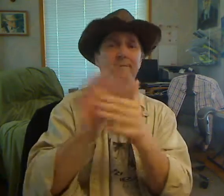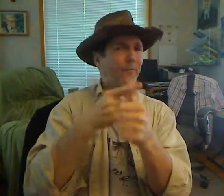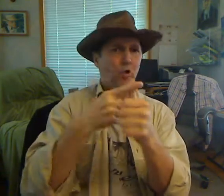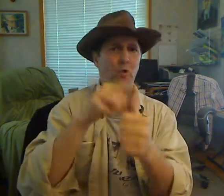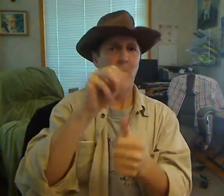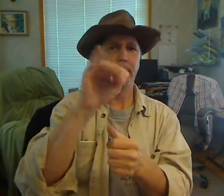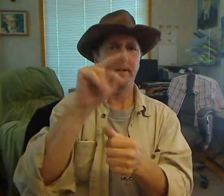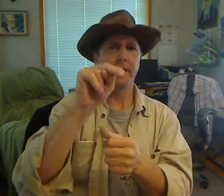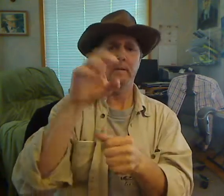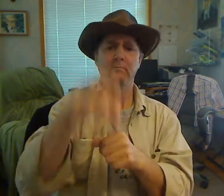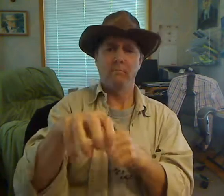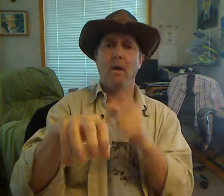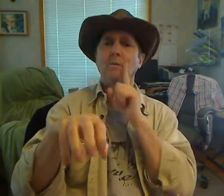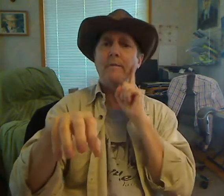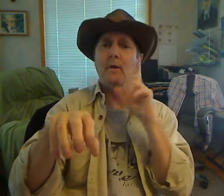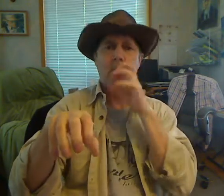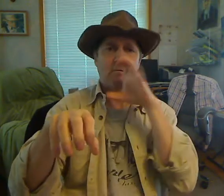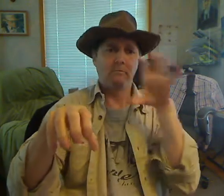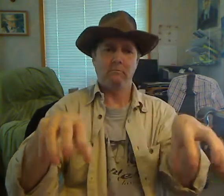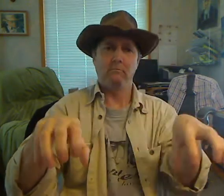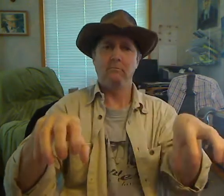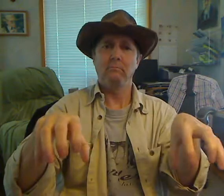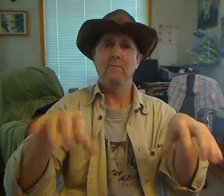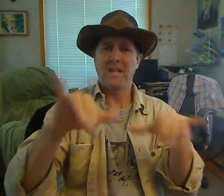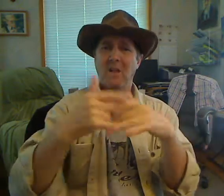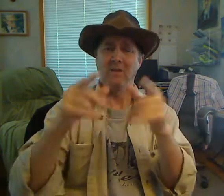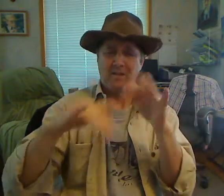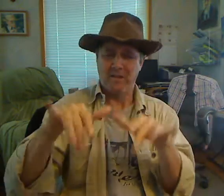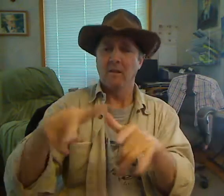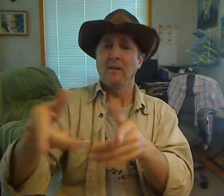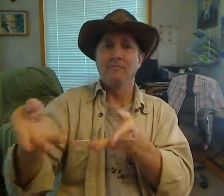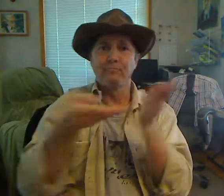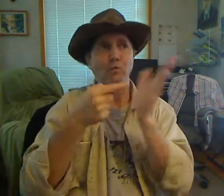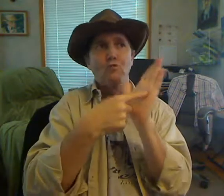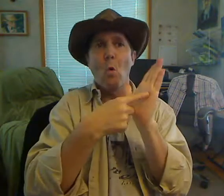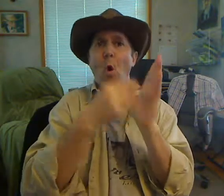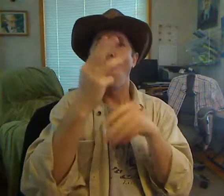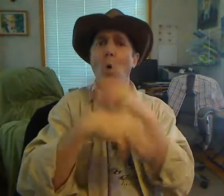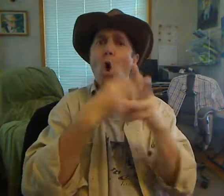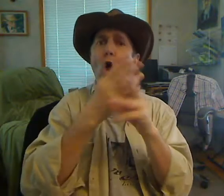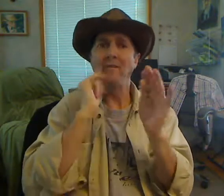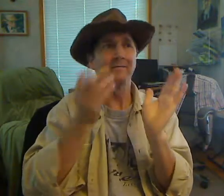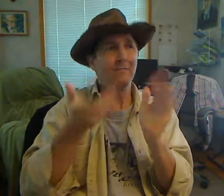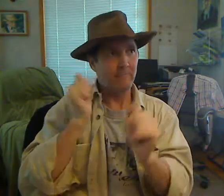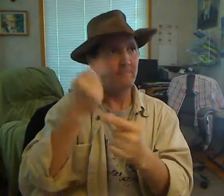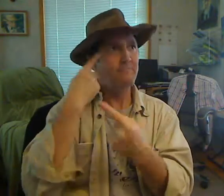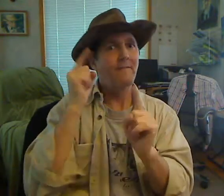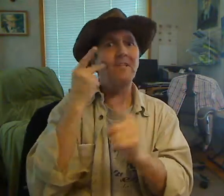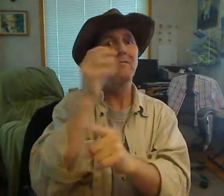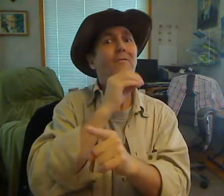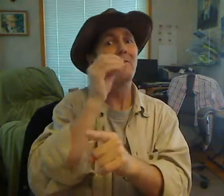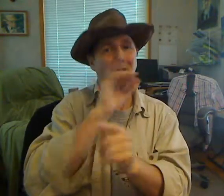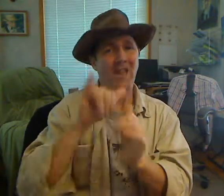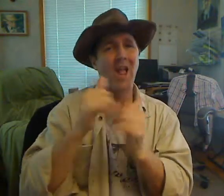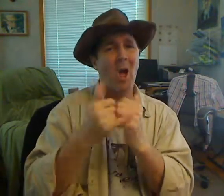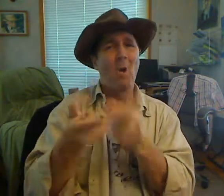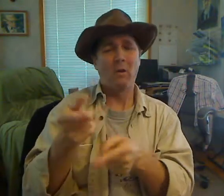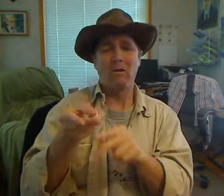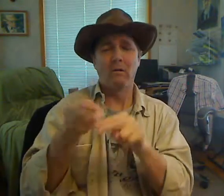Gloria Riviera, ABC News, London. Paul Yeom Akhavan prepared the indictment against Karanjic back in the mid-1990s.